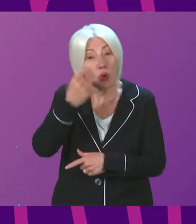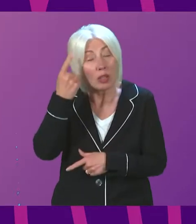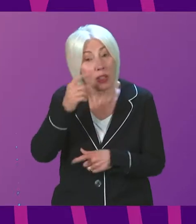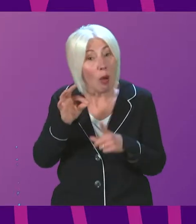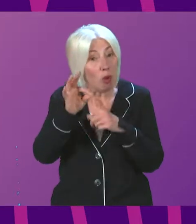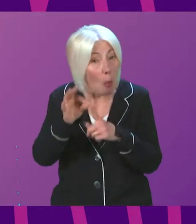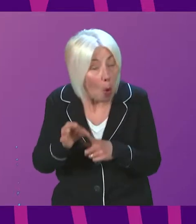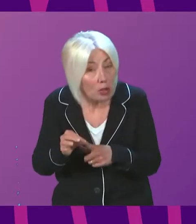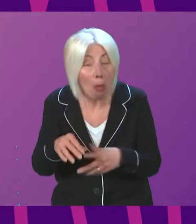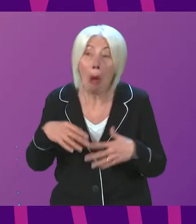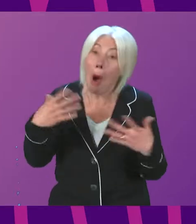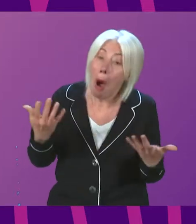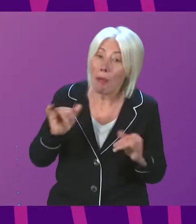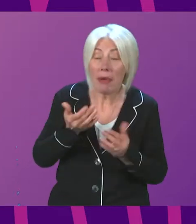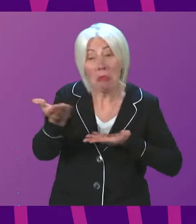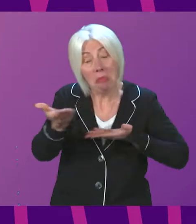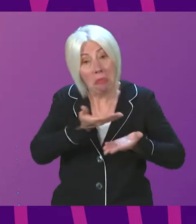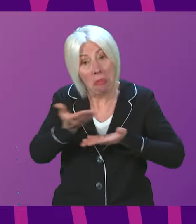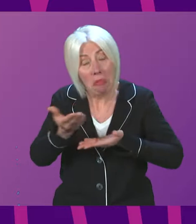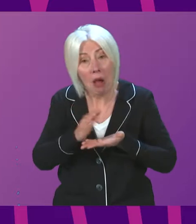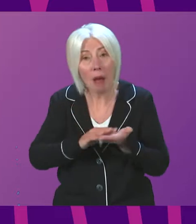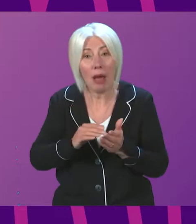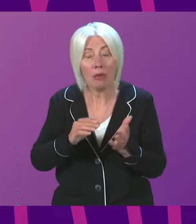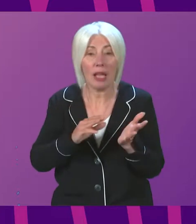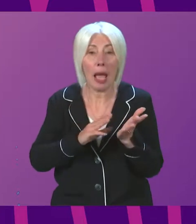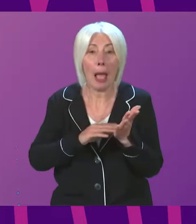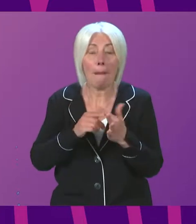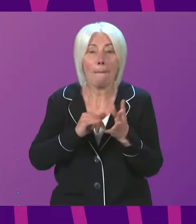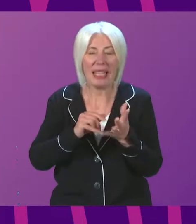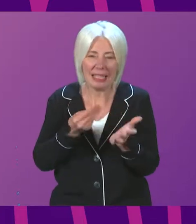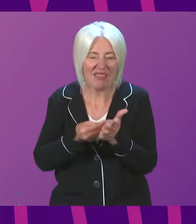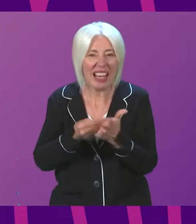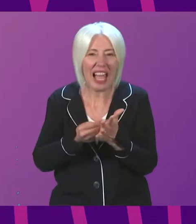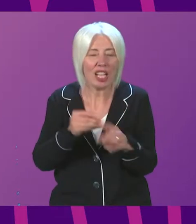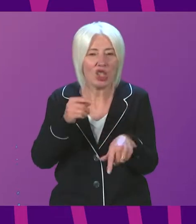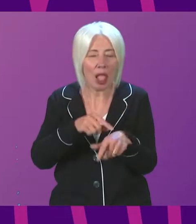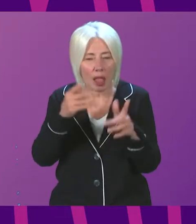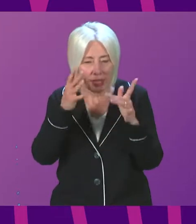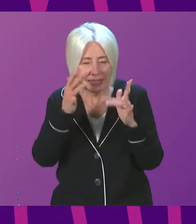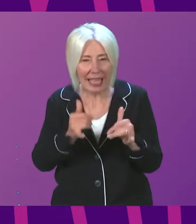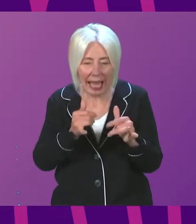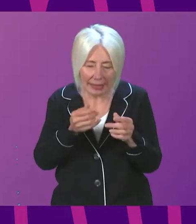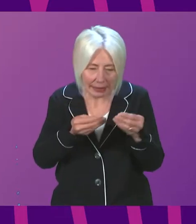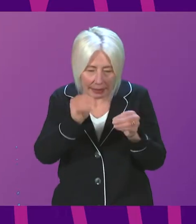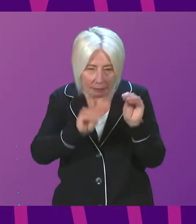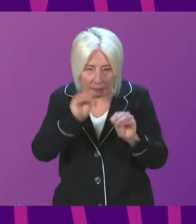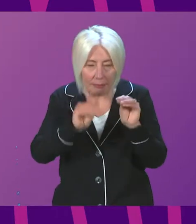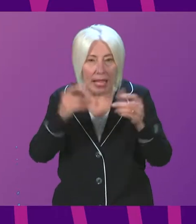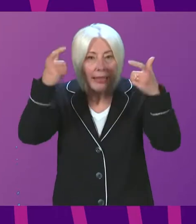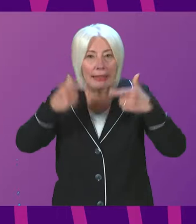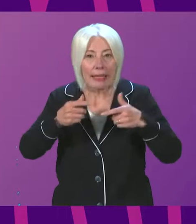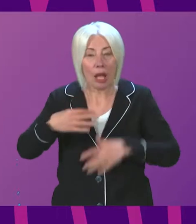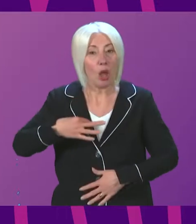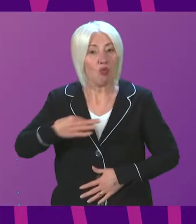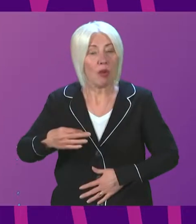even enter into some dialogue about a means tested independent legal representation scheme for